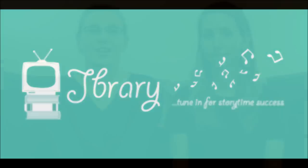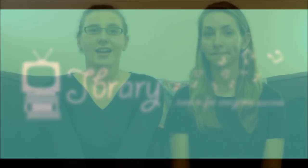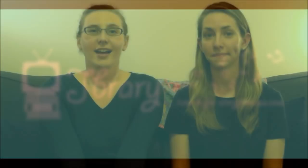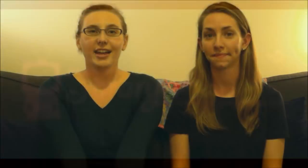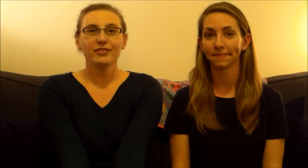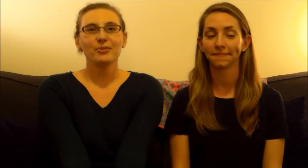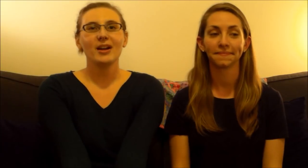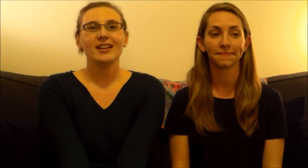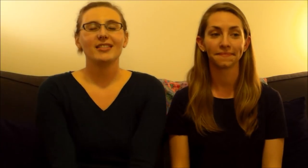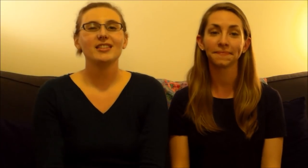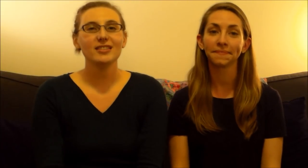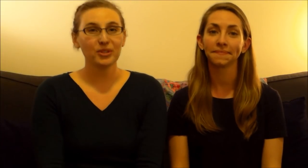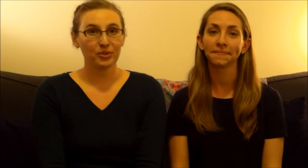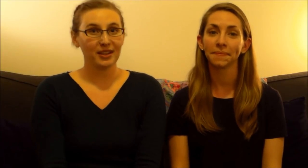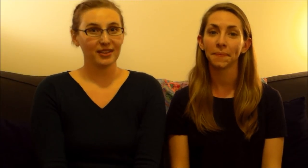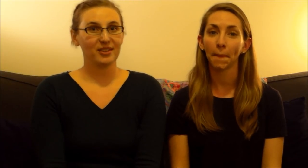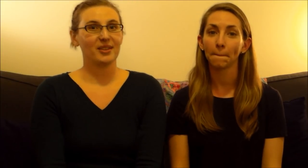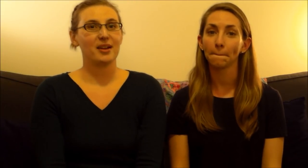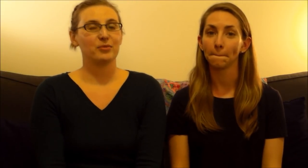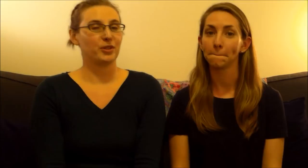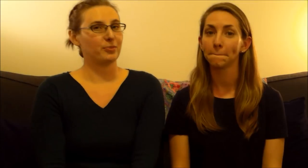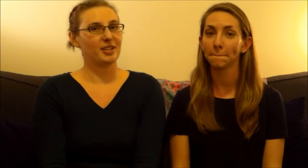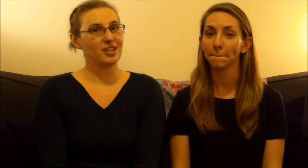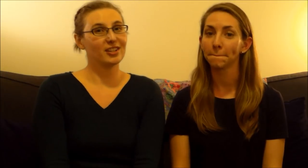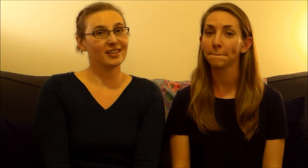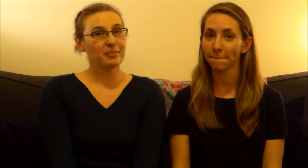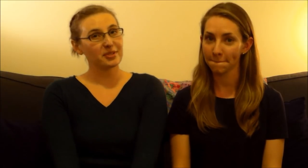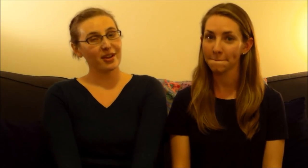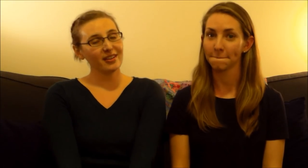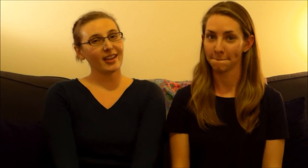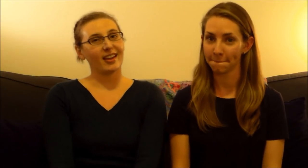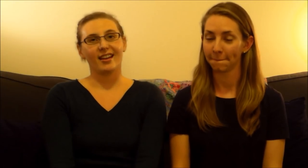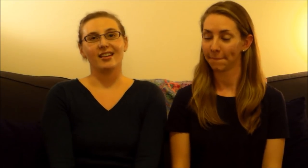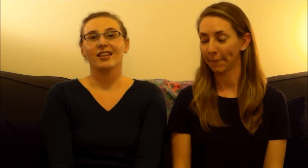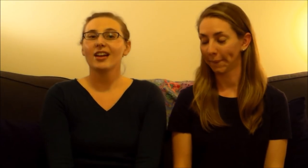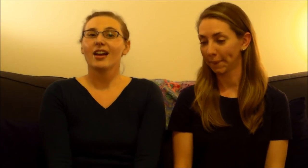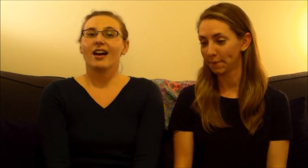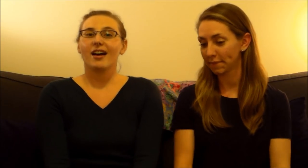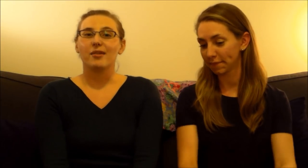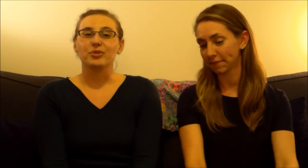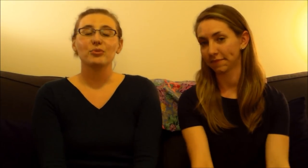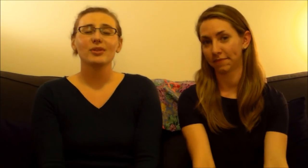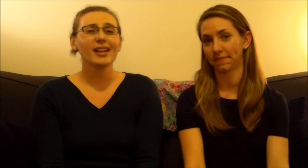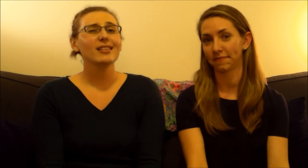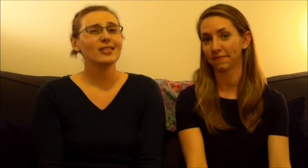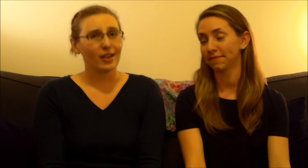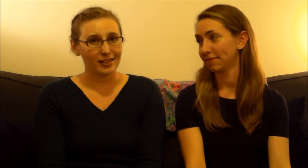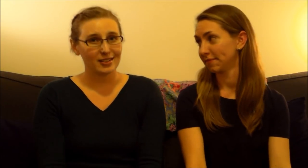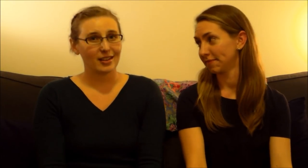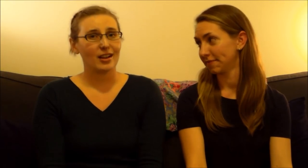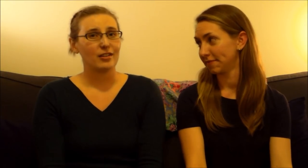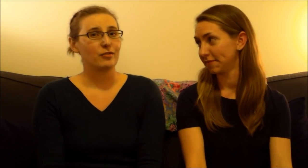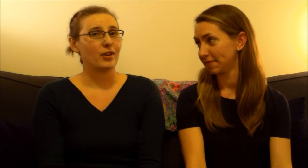Hi everyone! This is a great little transportation theme song and you will get lots of